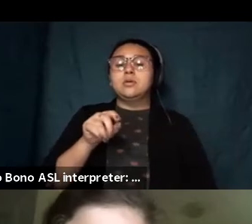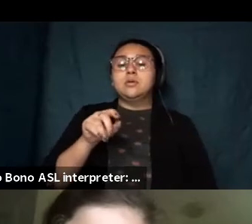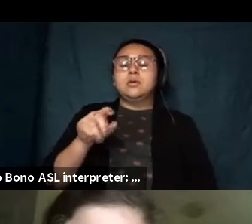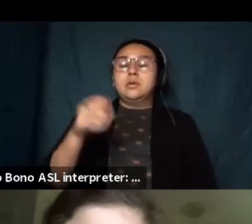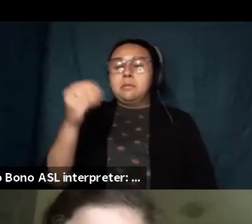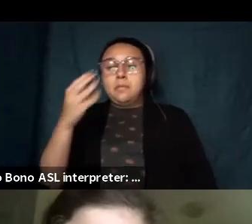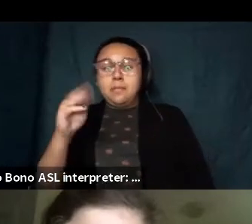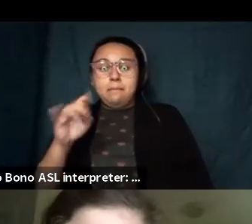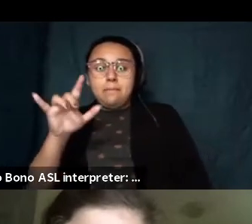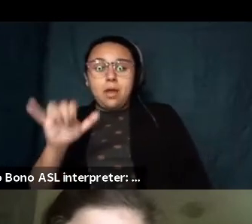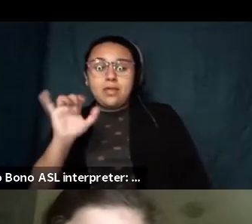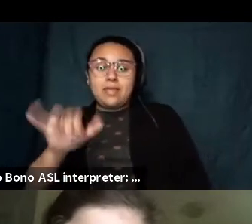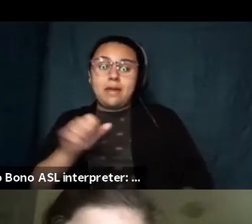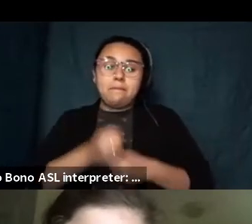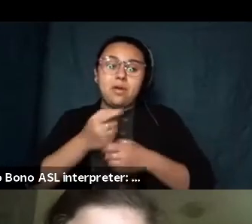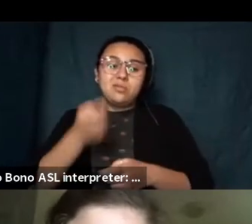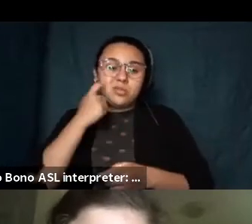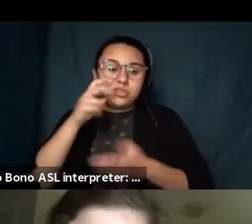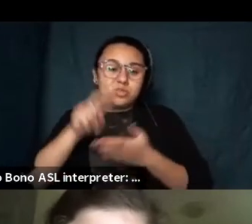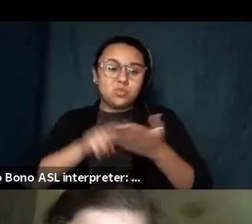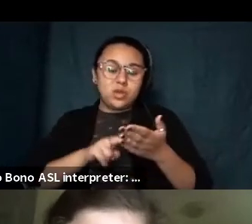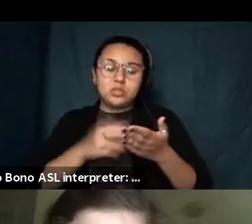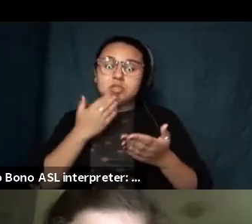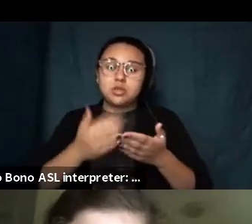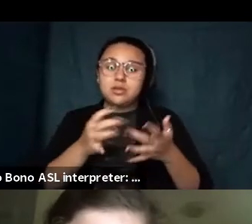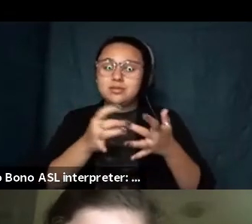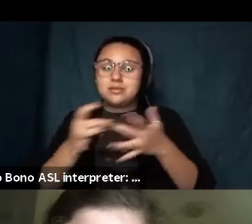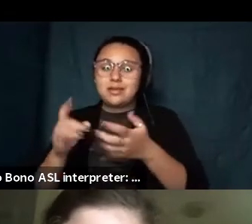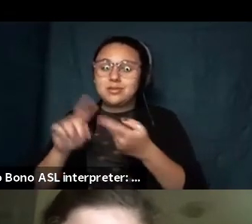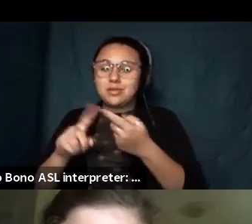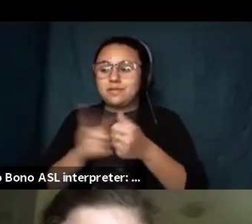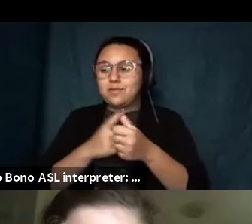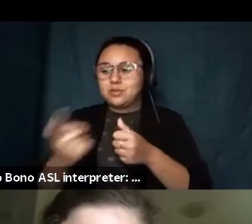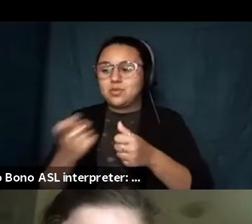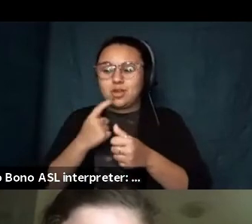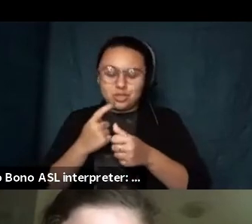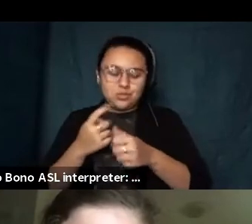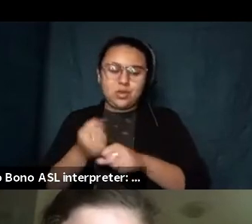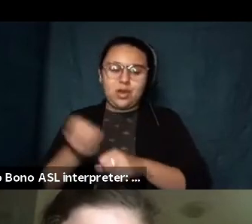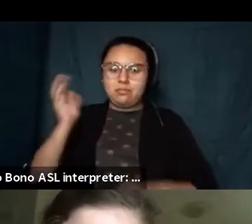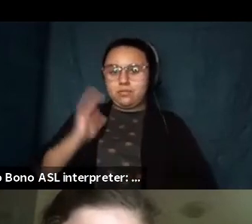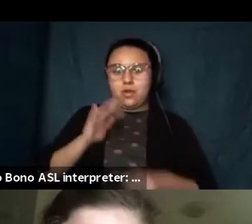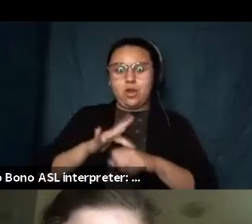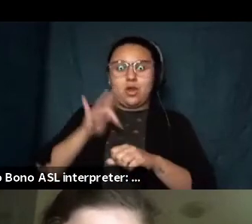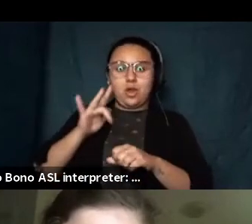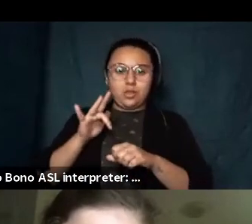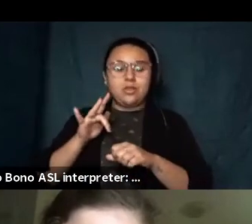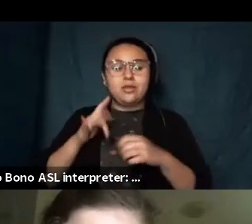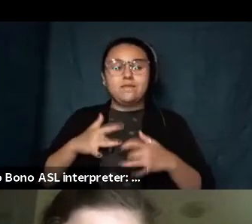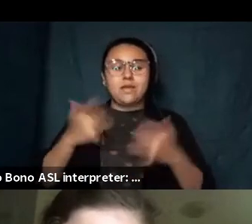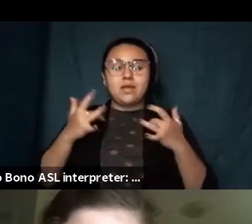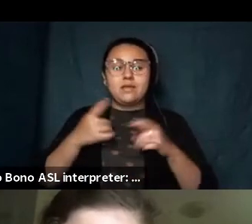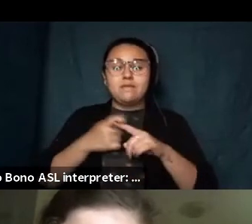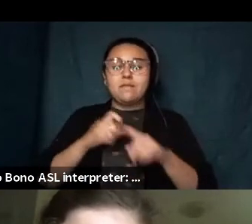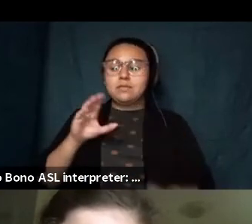actually is a really great segue into the first question we received early in the event um from cynthia who would like to